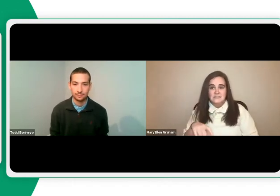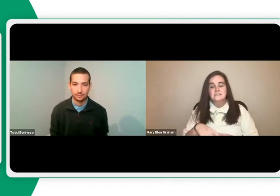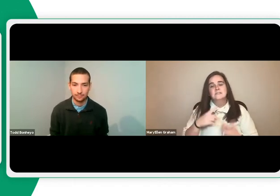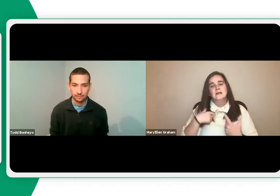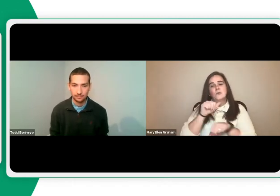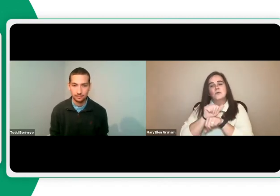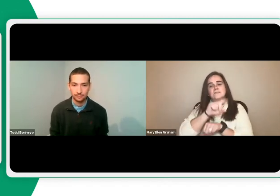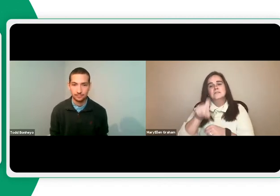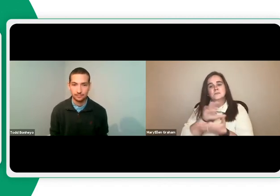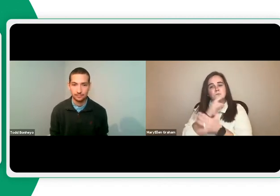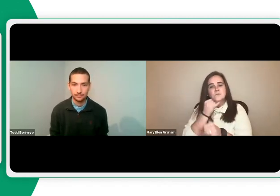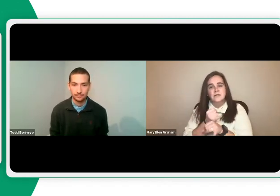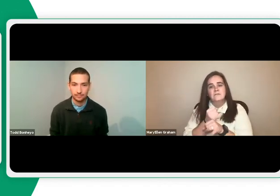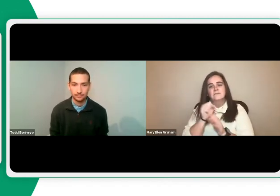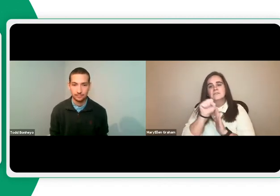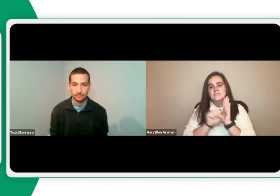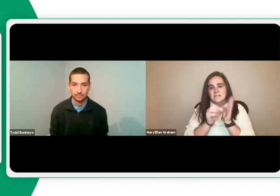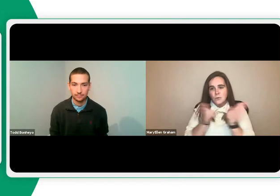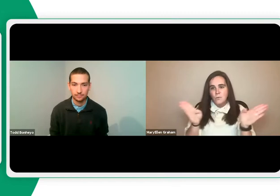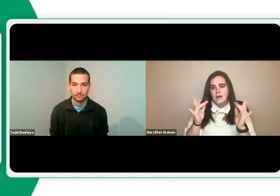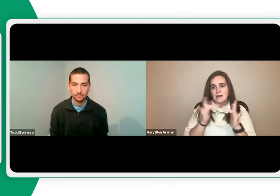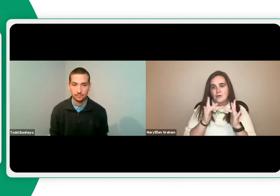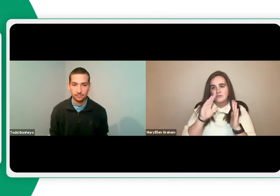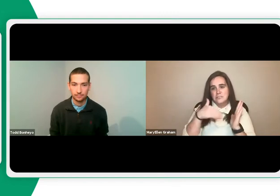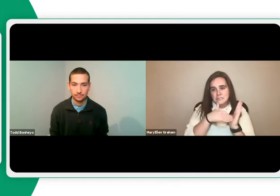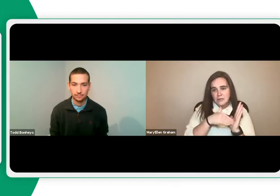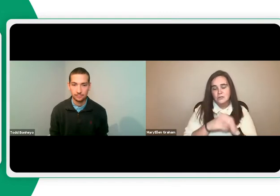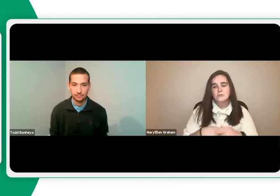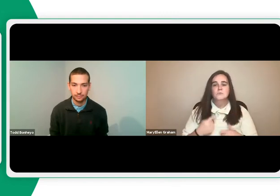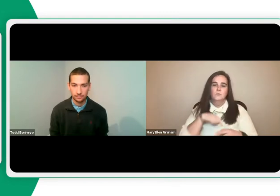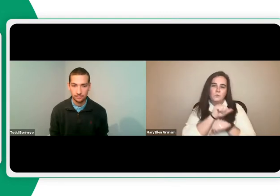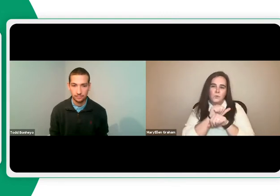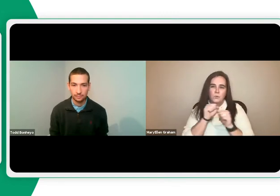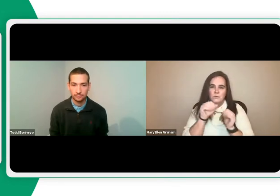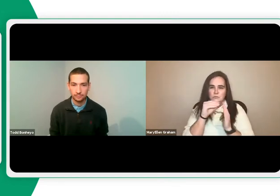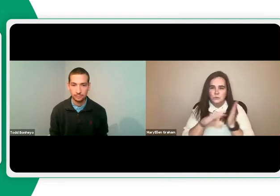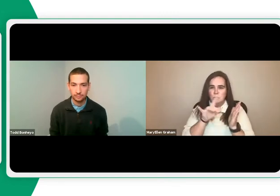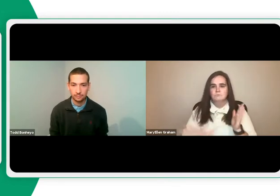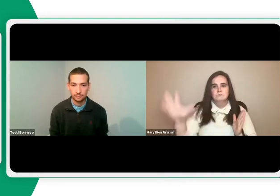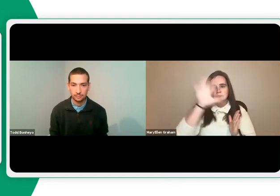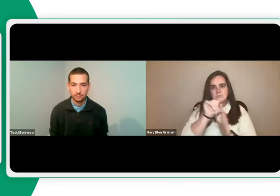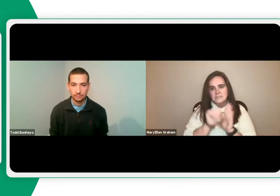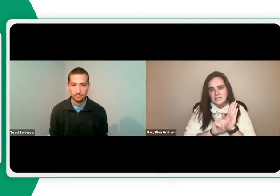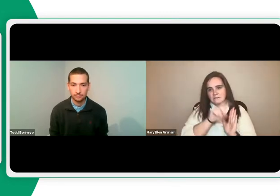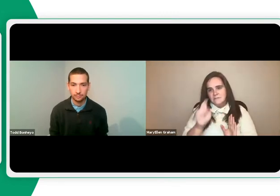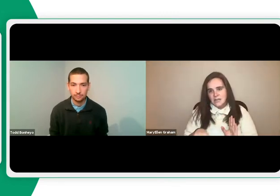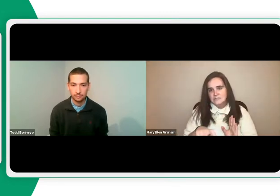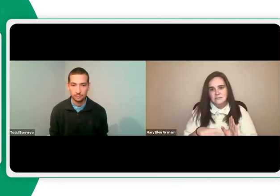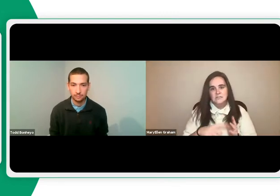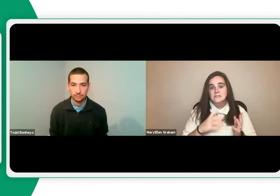am living here in Austin, Texas. I work at the Texas School for the Deaf as a statewide outreach center specialist.